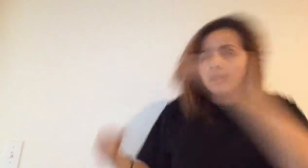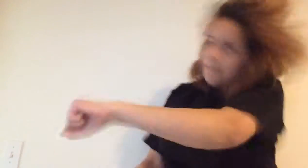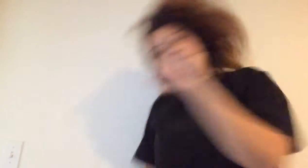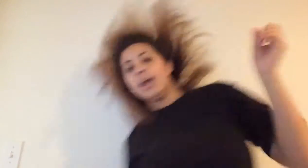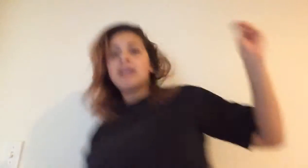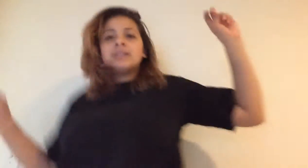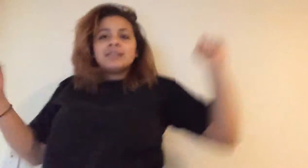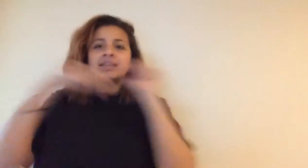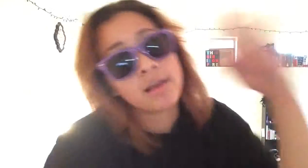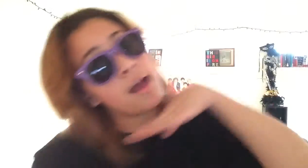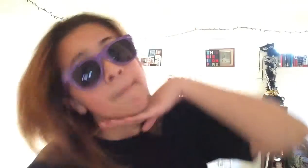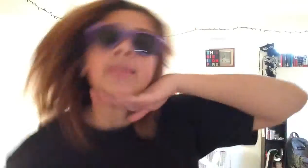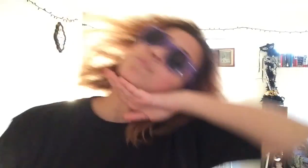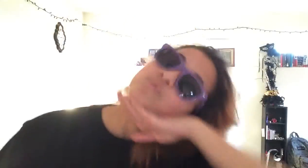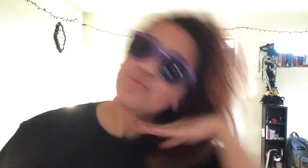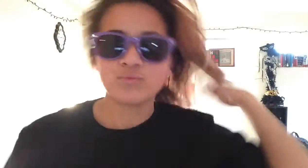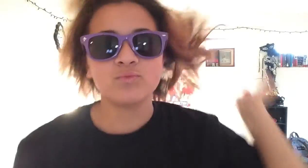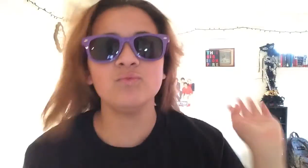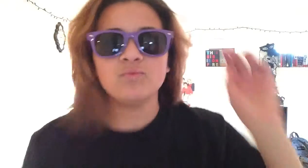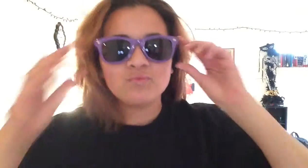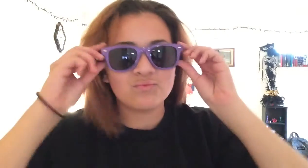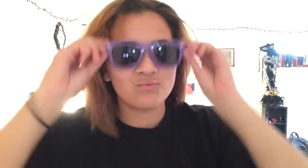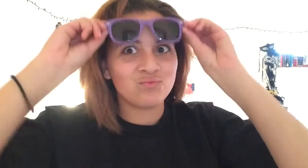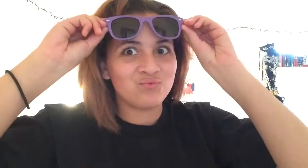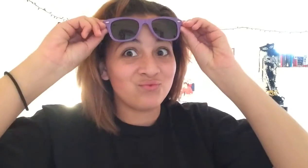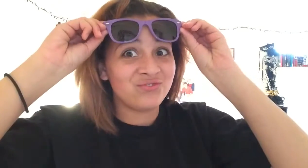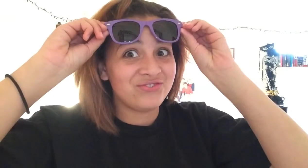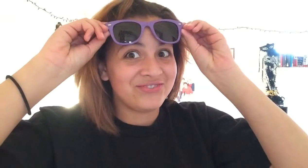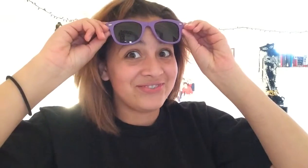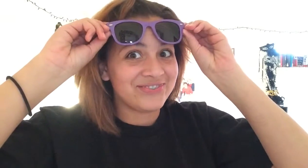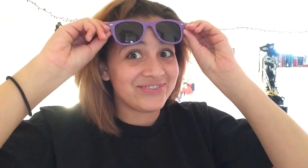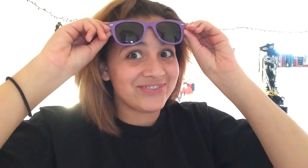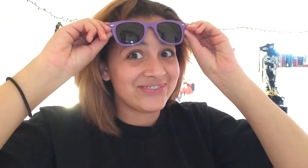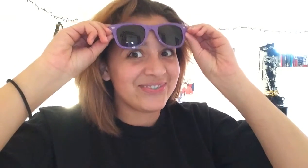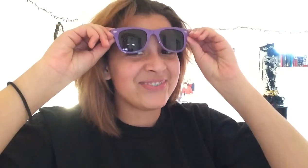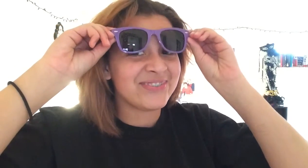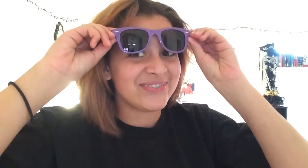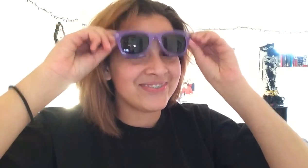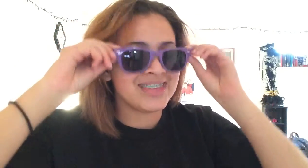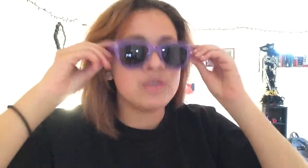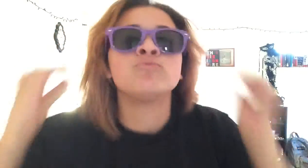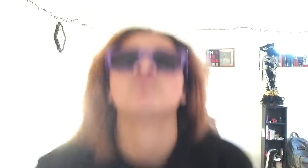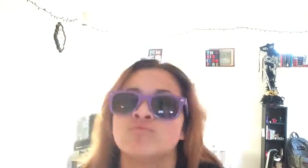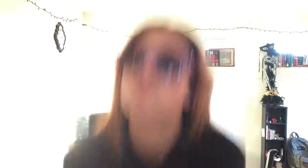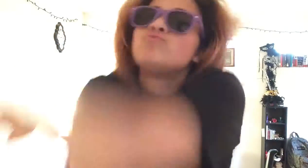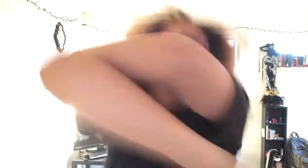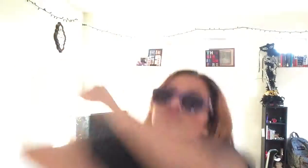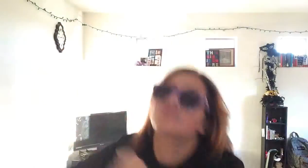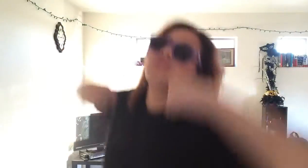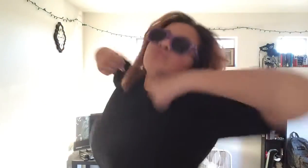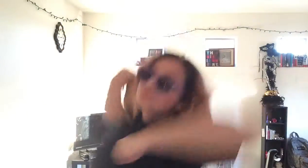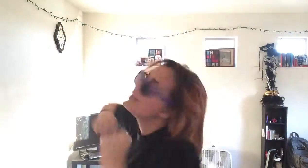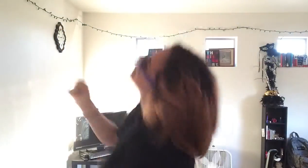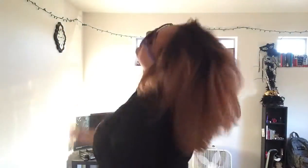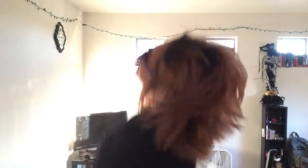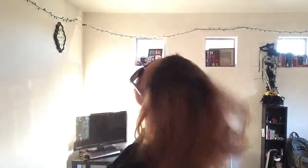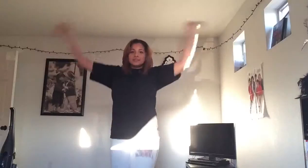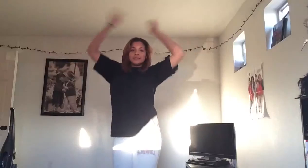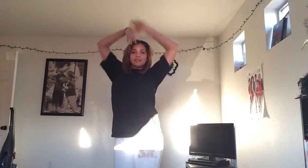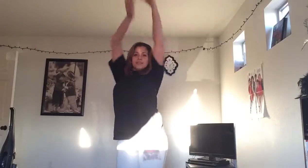the basics, I'm that bitch on craze list there looks like a rapist, wait what am I on craigslist, oh yeah, to